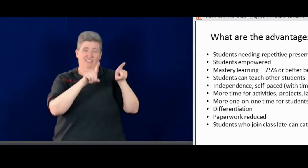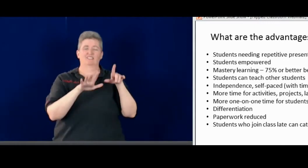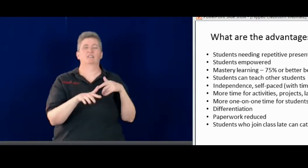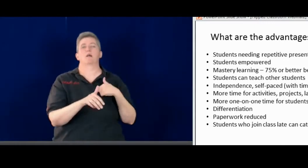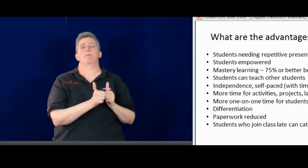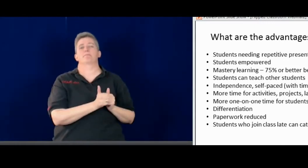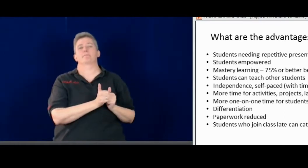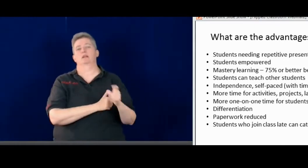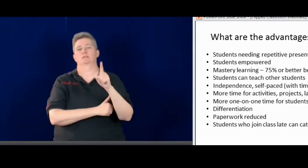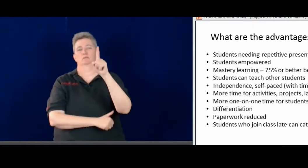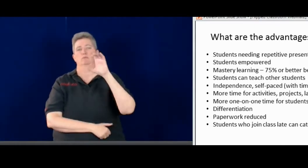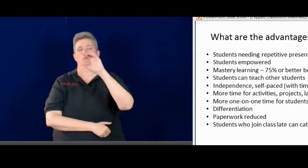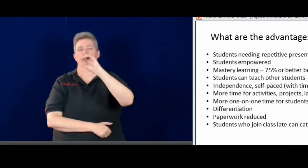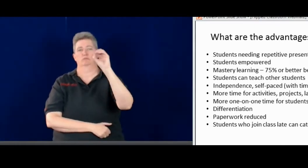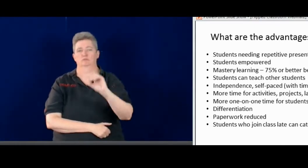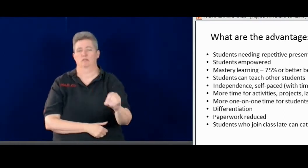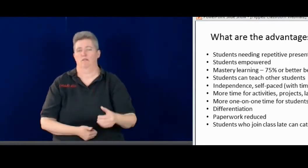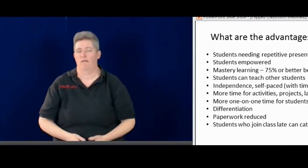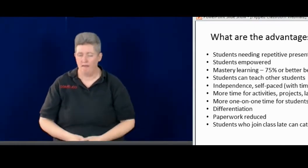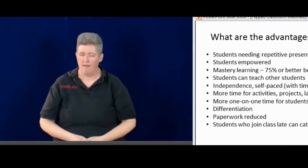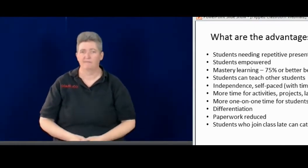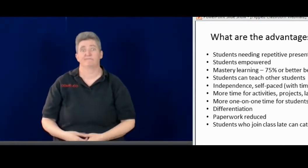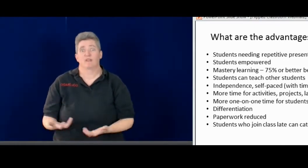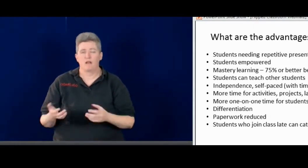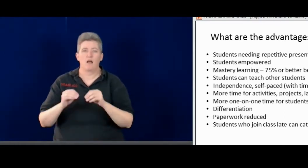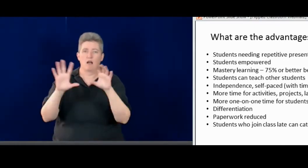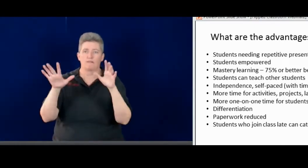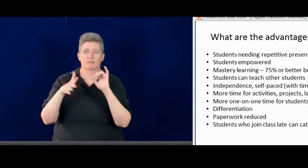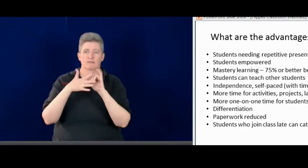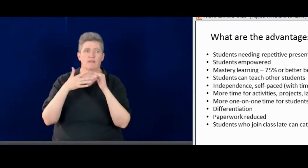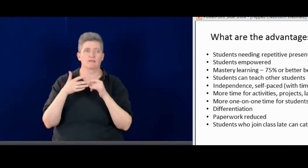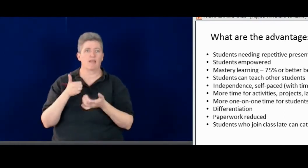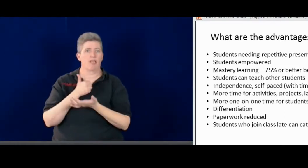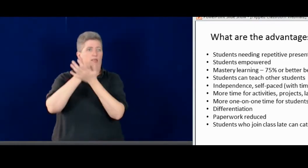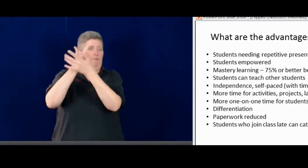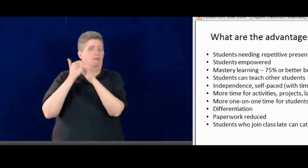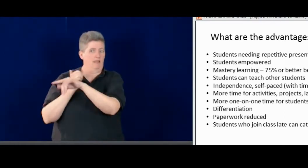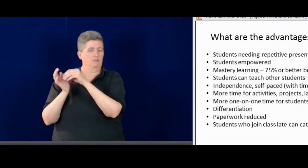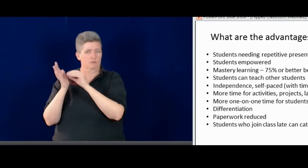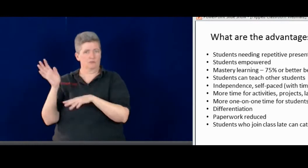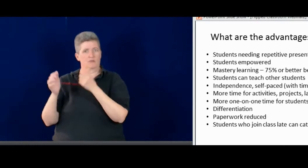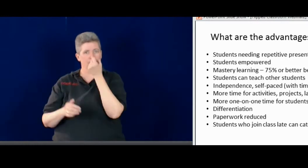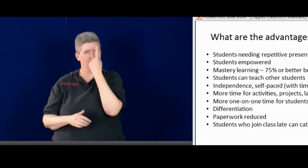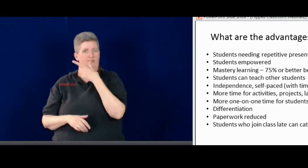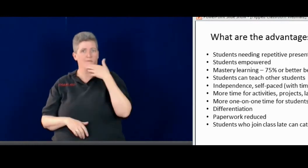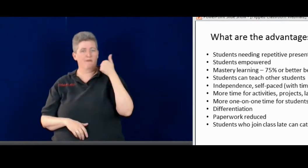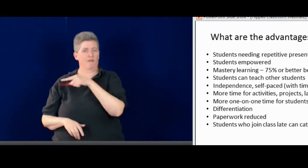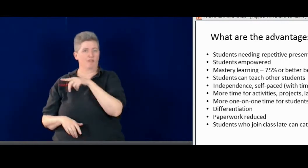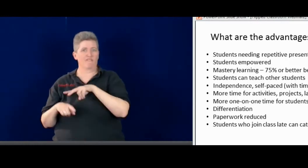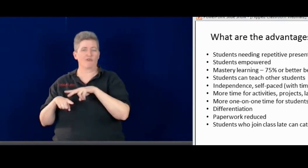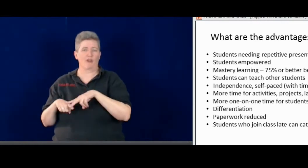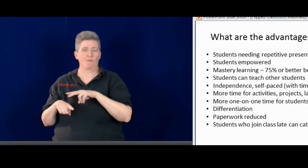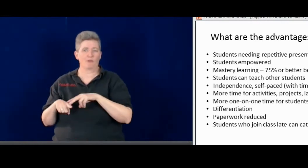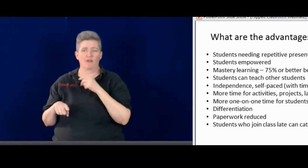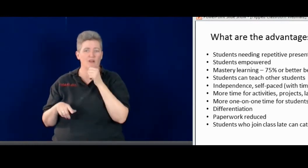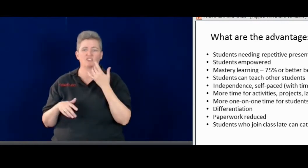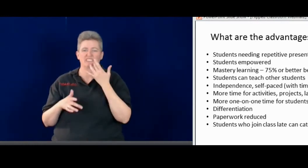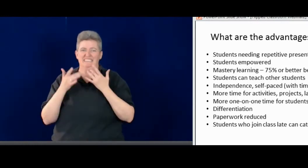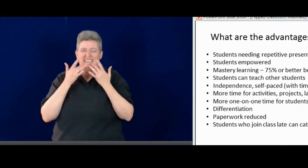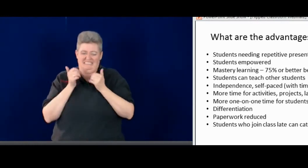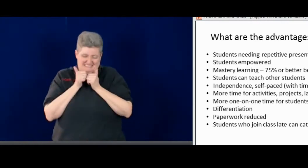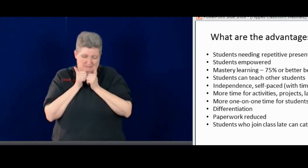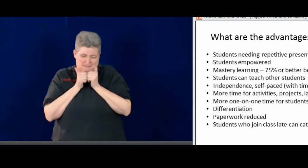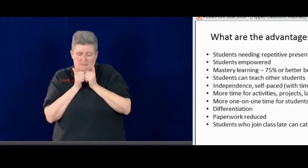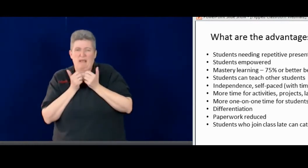And just recently, I did that, and I explained the vocabulary, and that student passed with 100%. So obviously, that helped them,